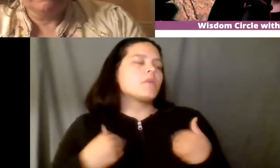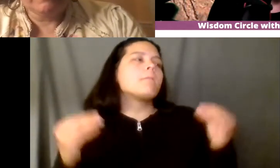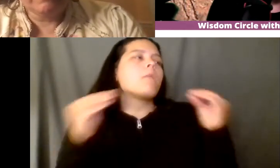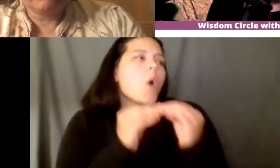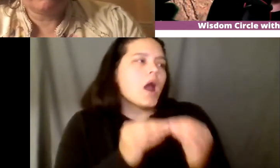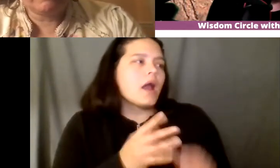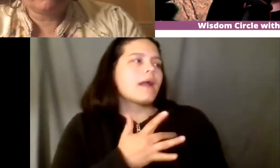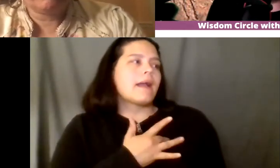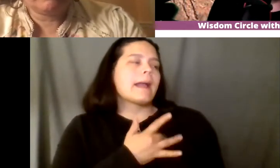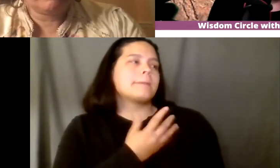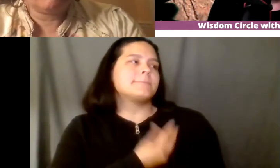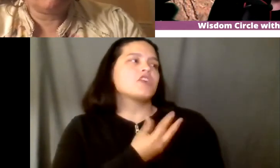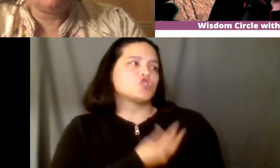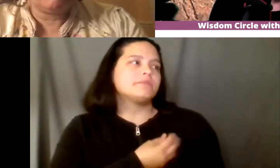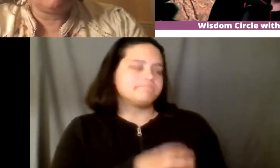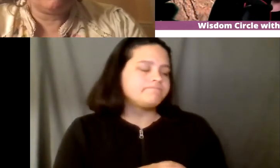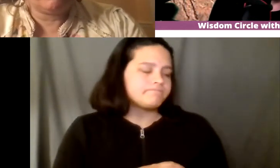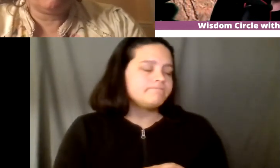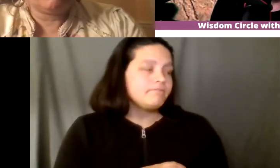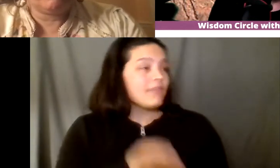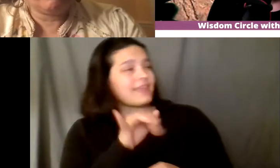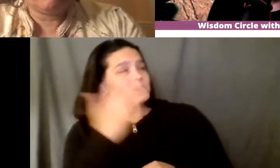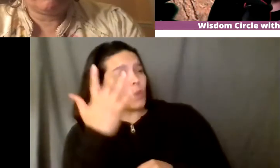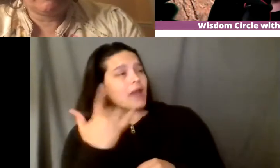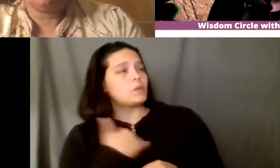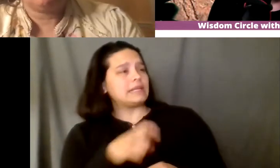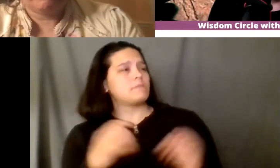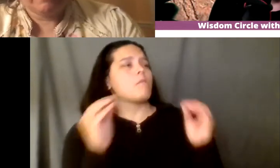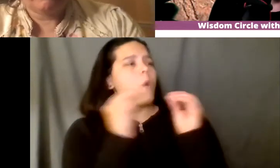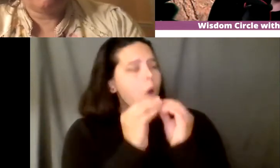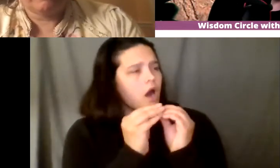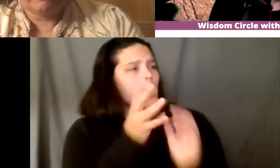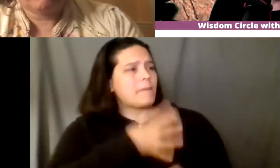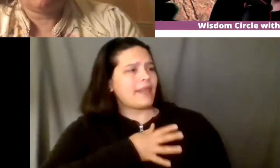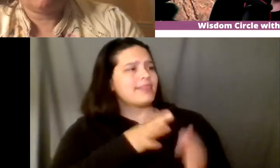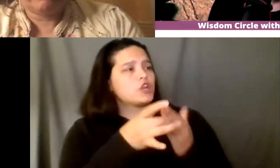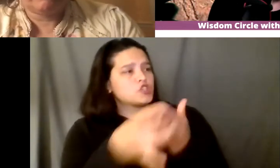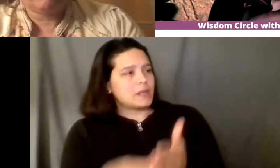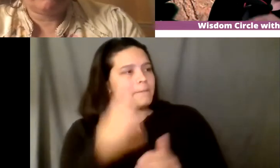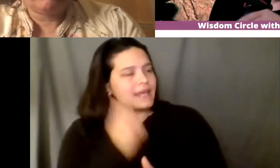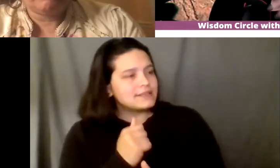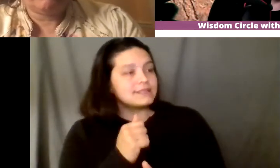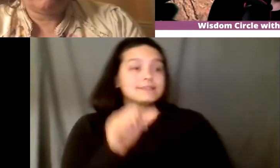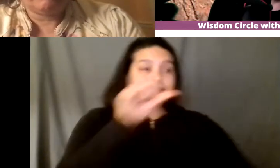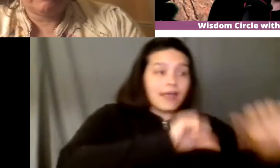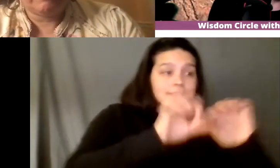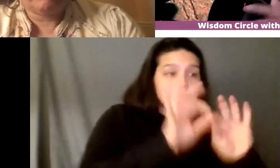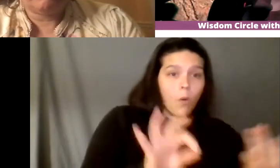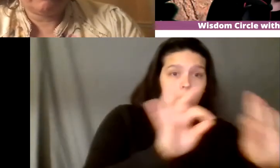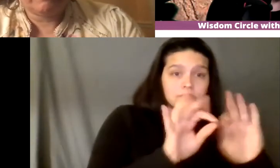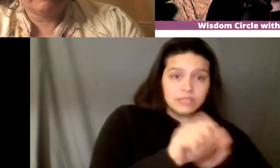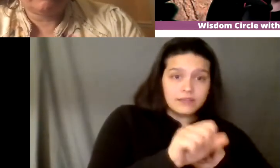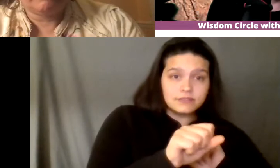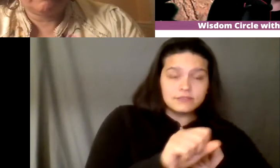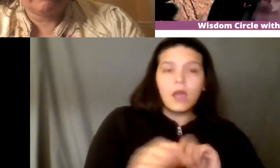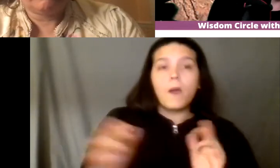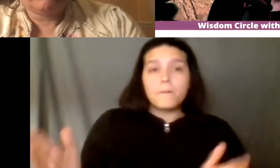in this world because the compassion needs to be brought in with the science with the the